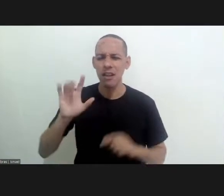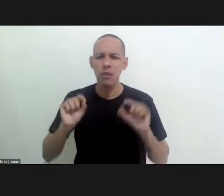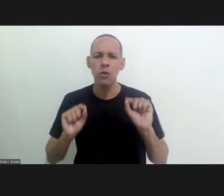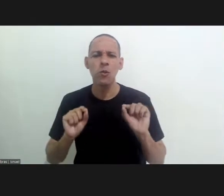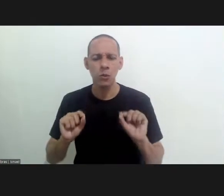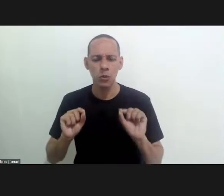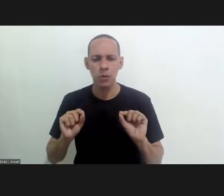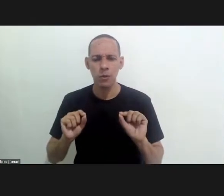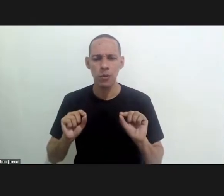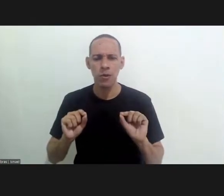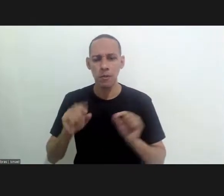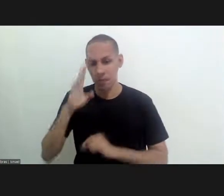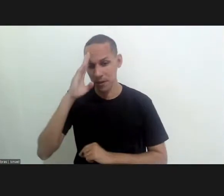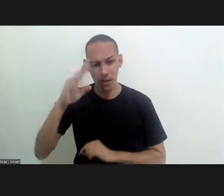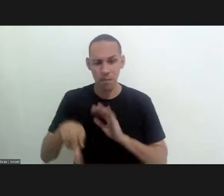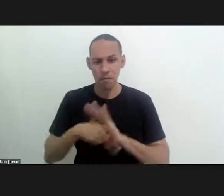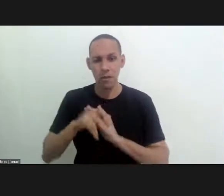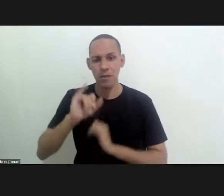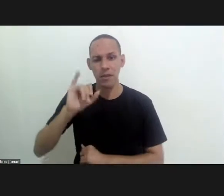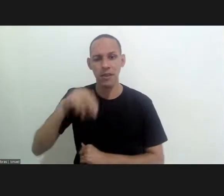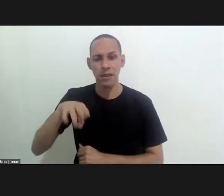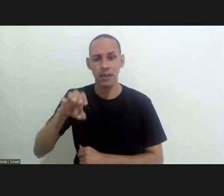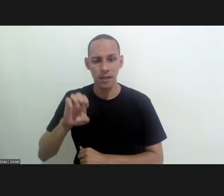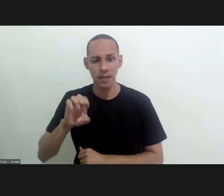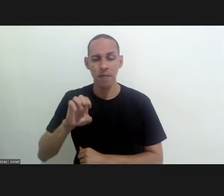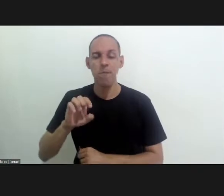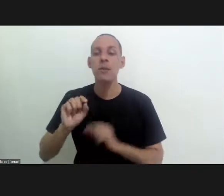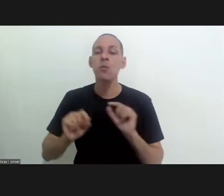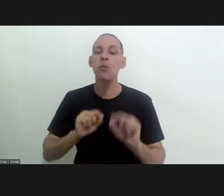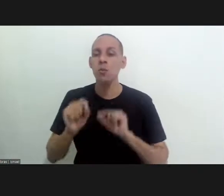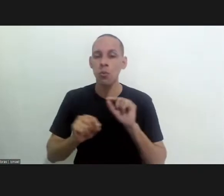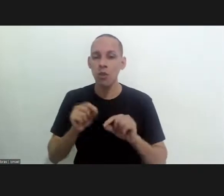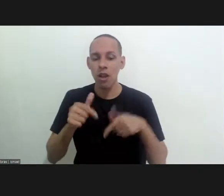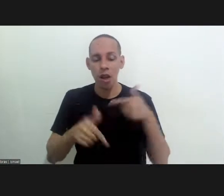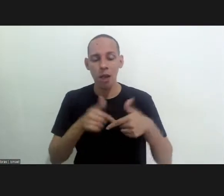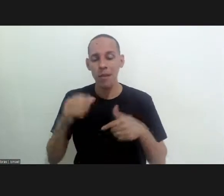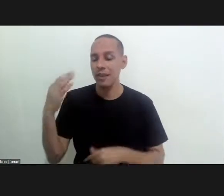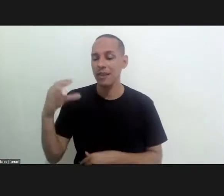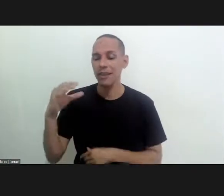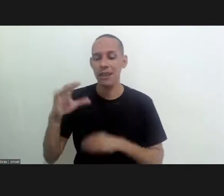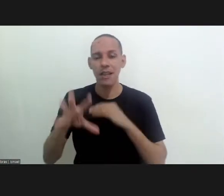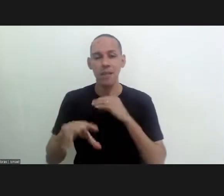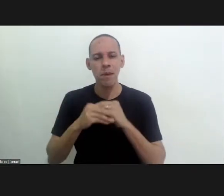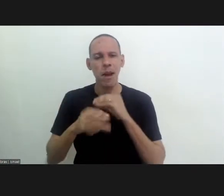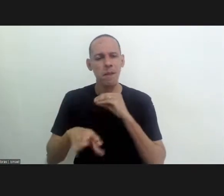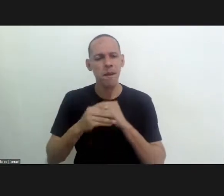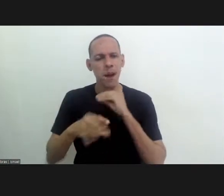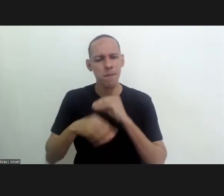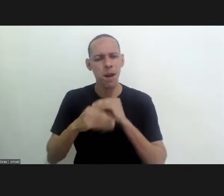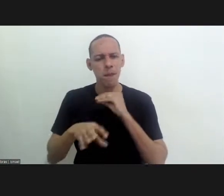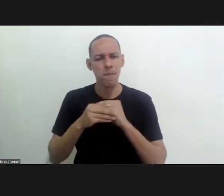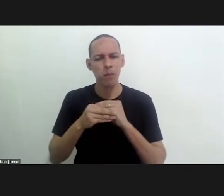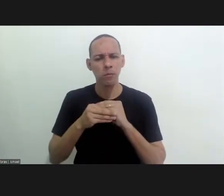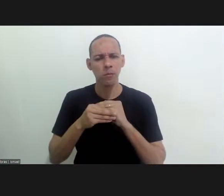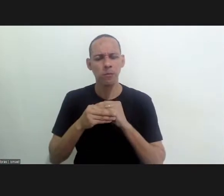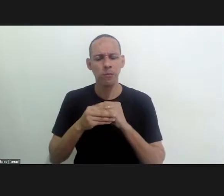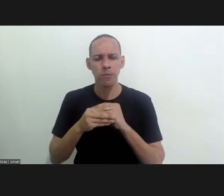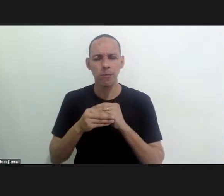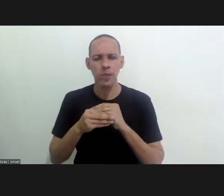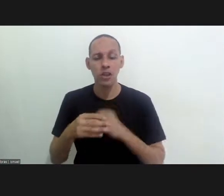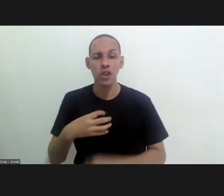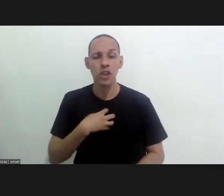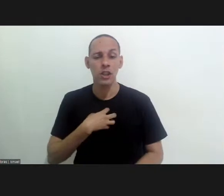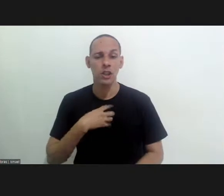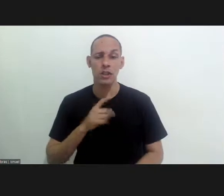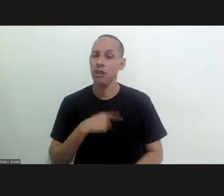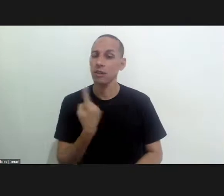which is a priority for us in the institute to work with the science of implementation it is